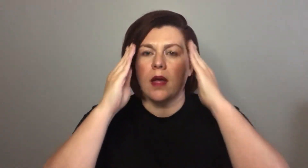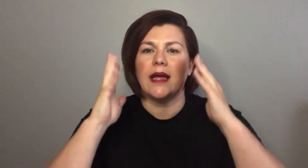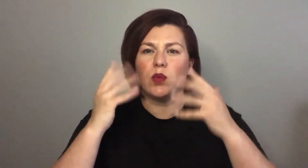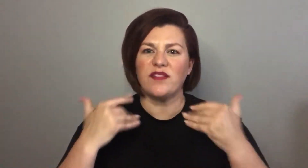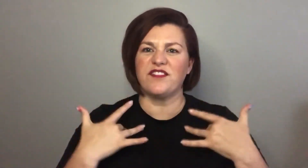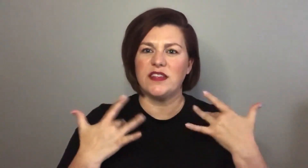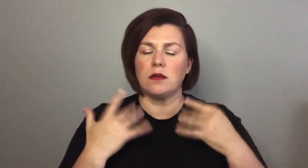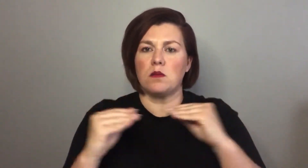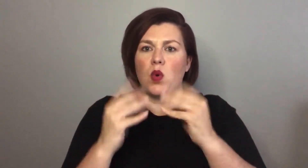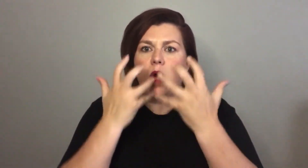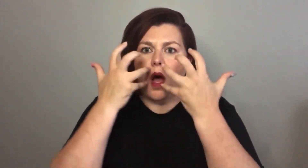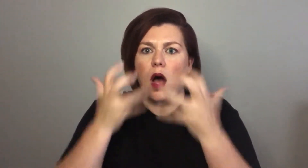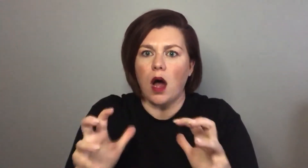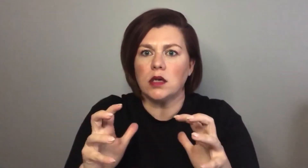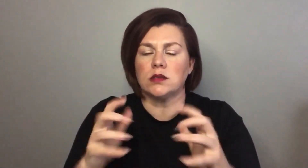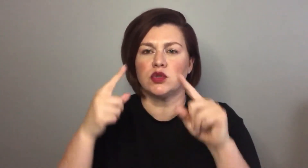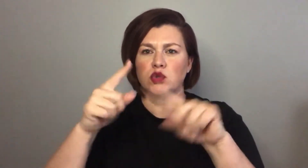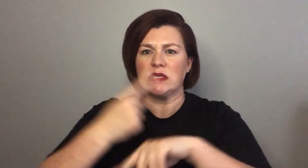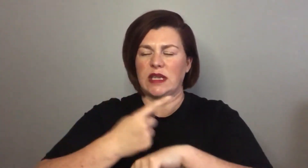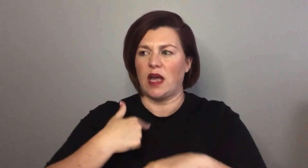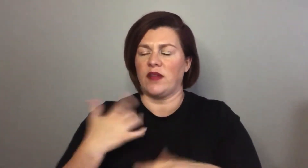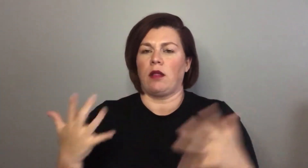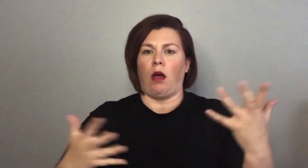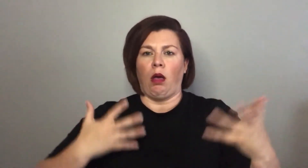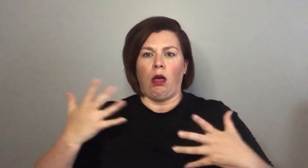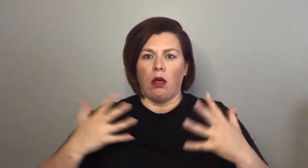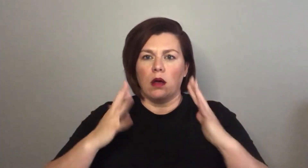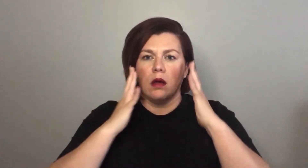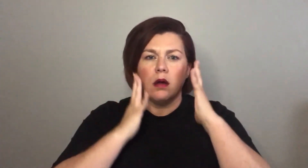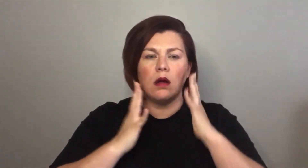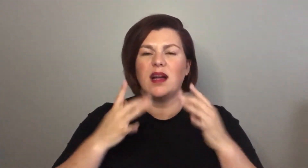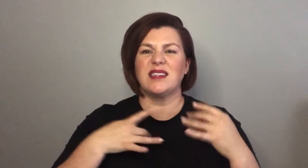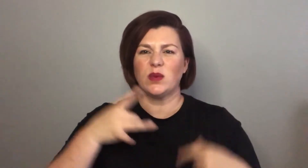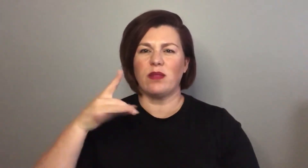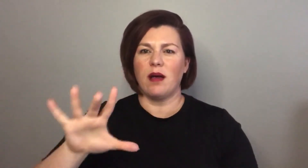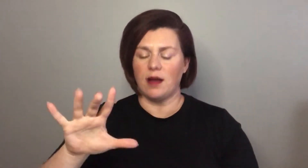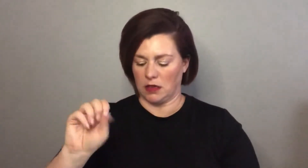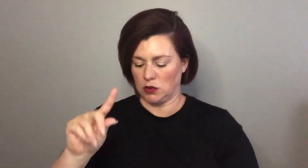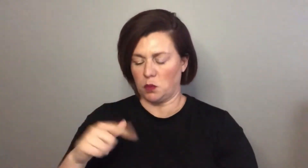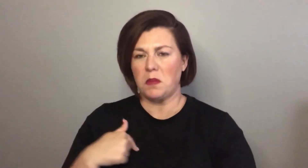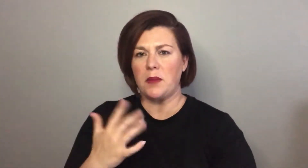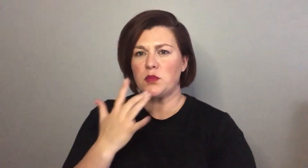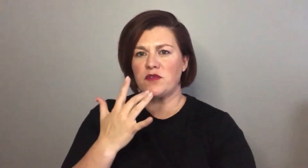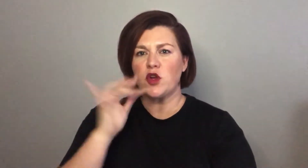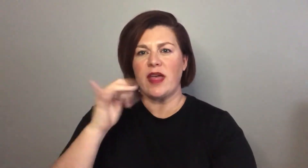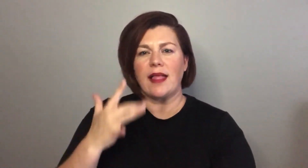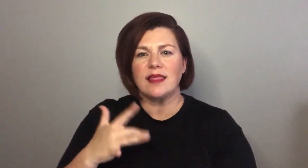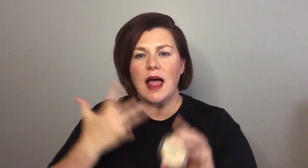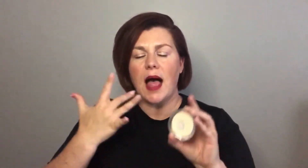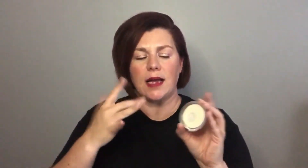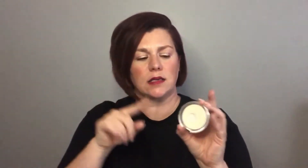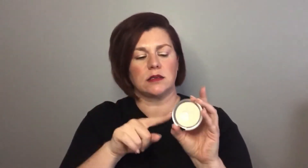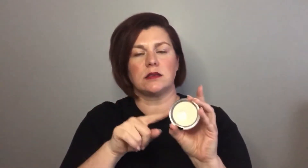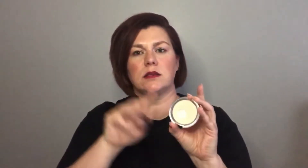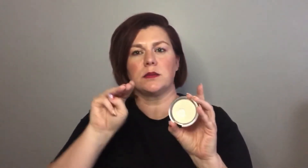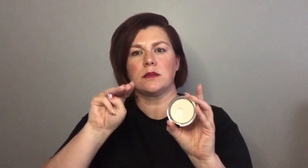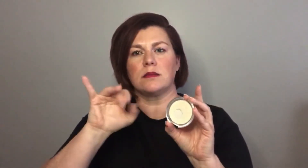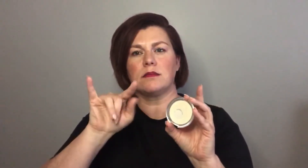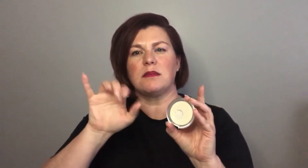use too much makeup or too much powder I feel hot and constricted I just don't like that